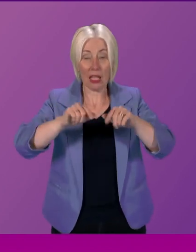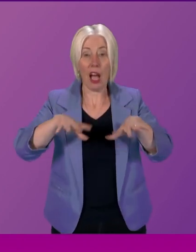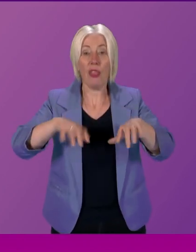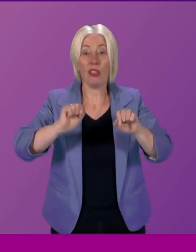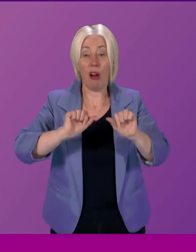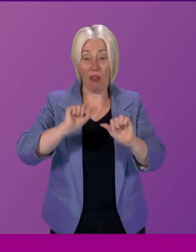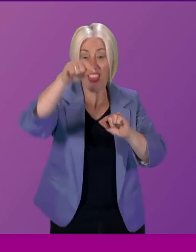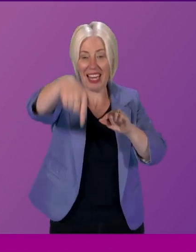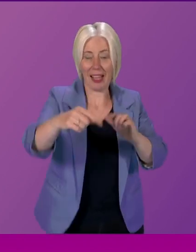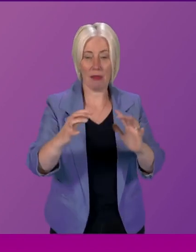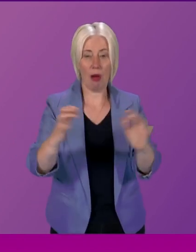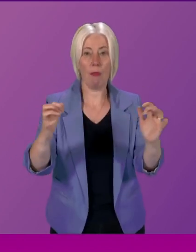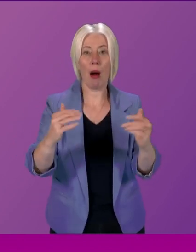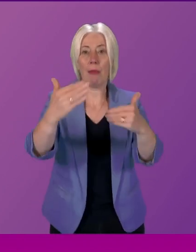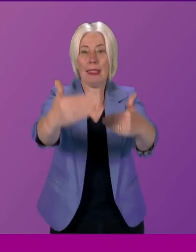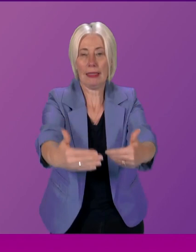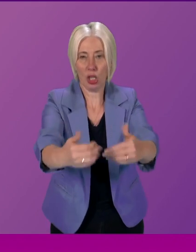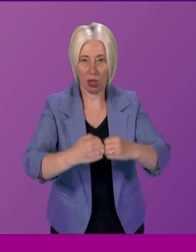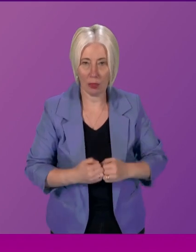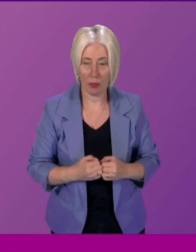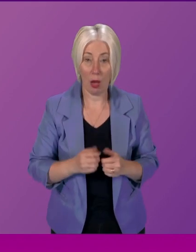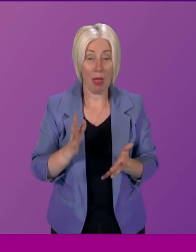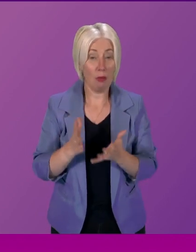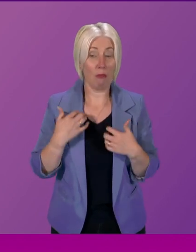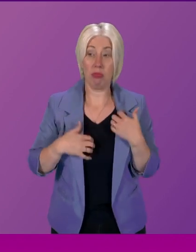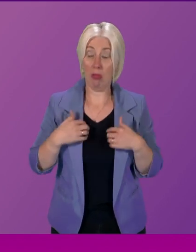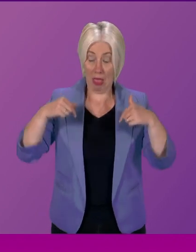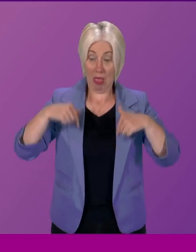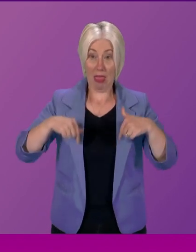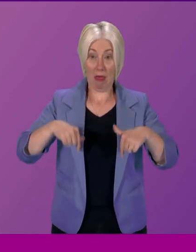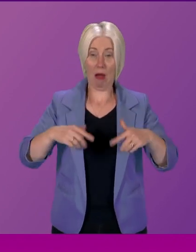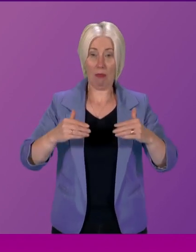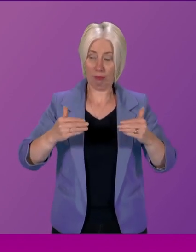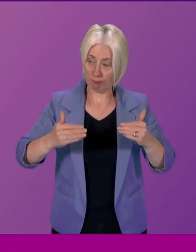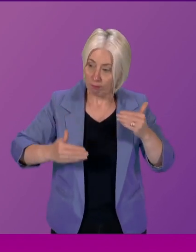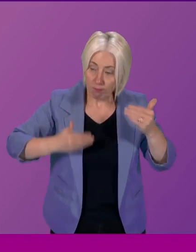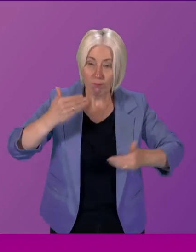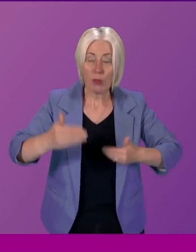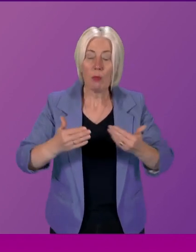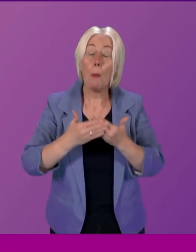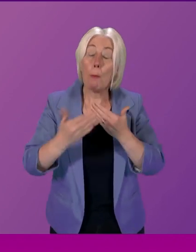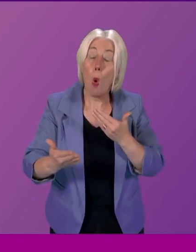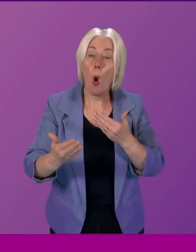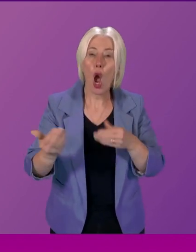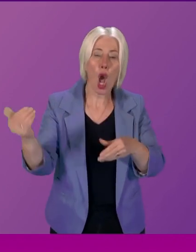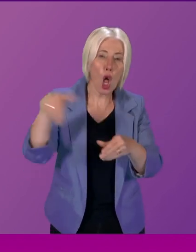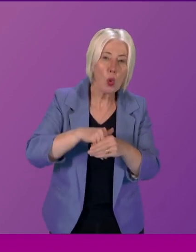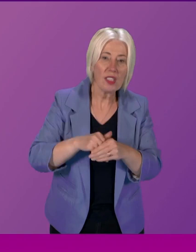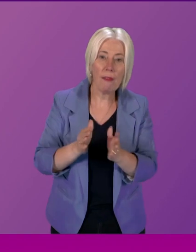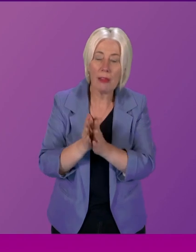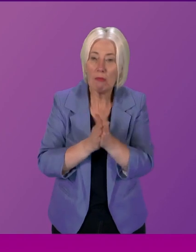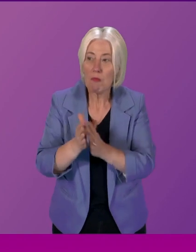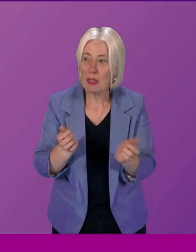parliamentary session I also look forward to seeing this parliament take another step towards becoming the inclusive, dynamic and engaging